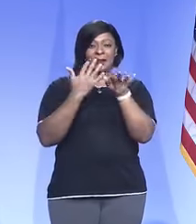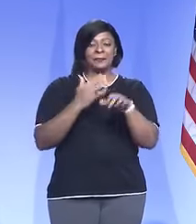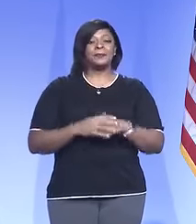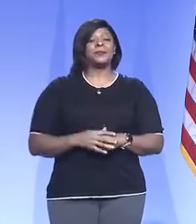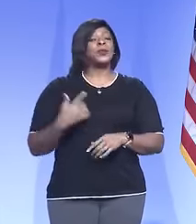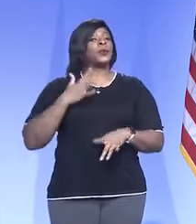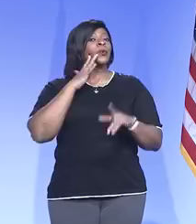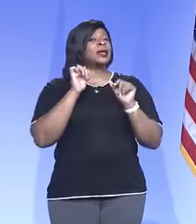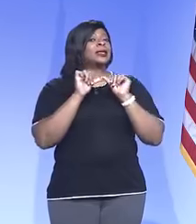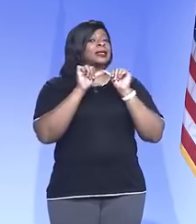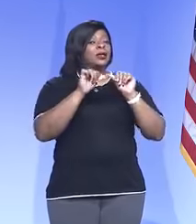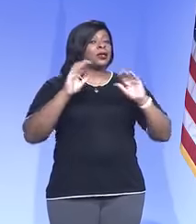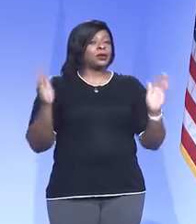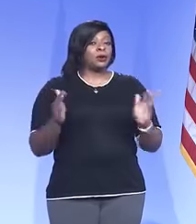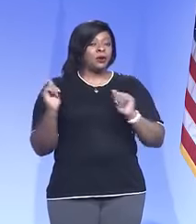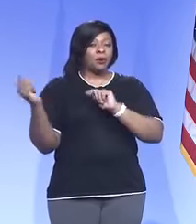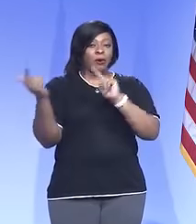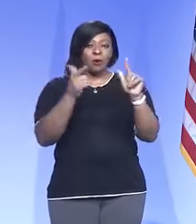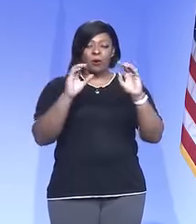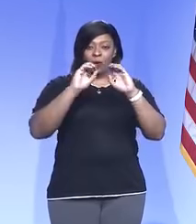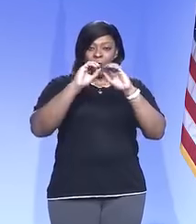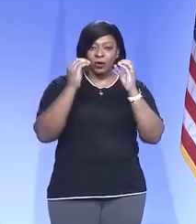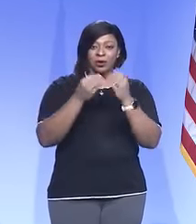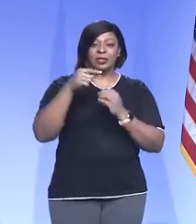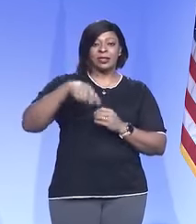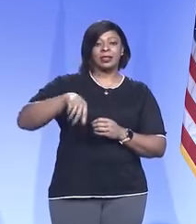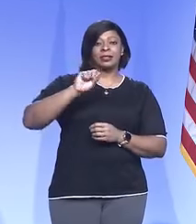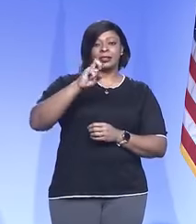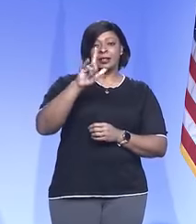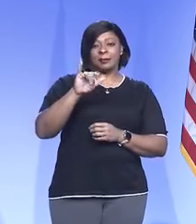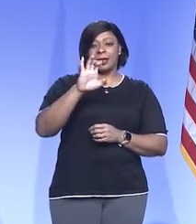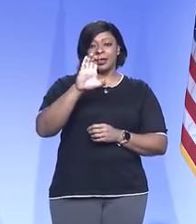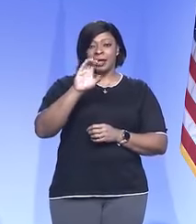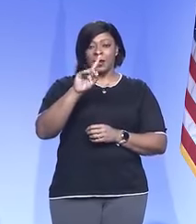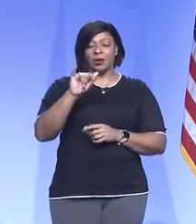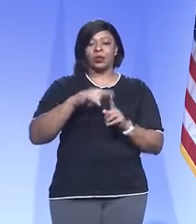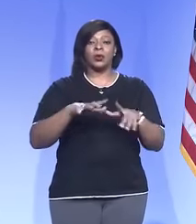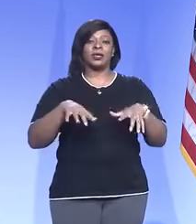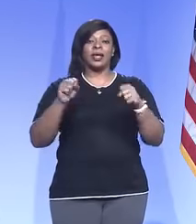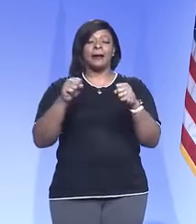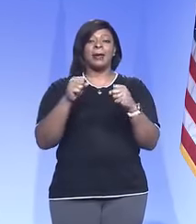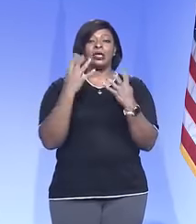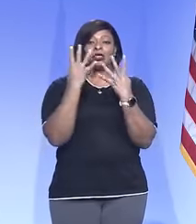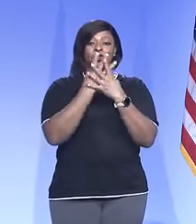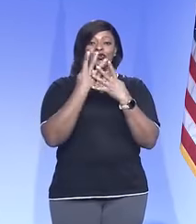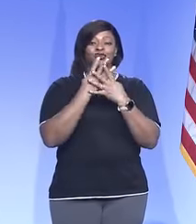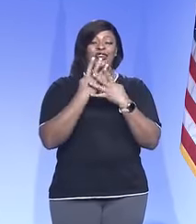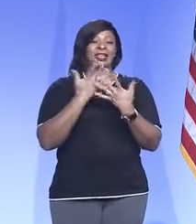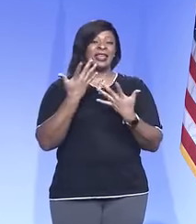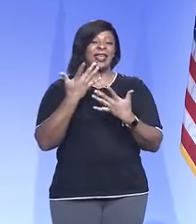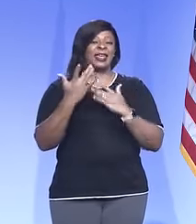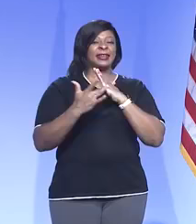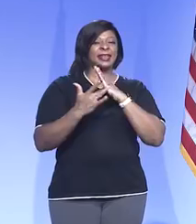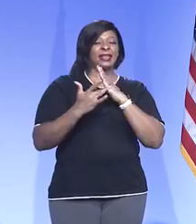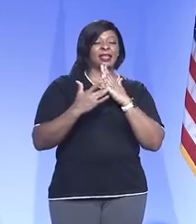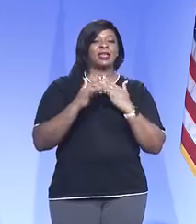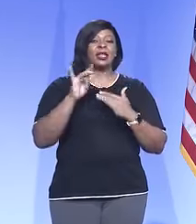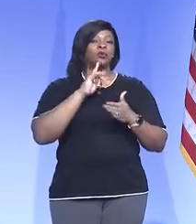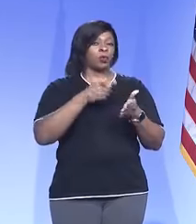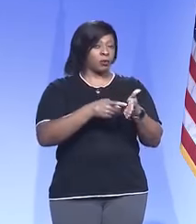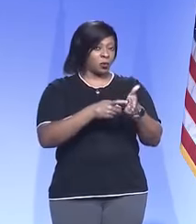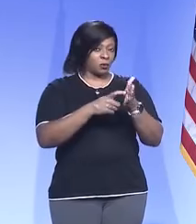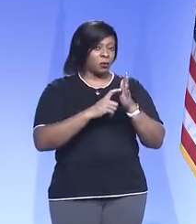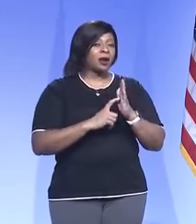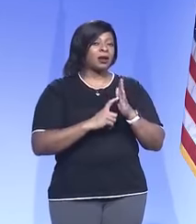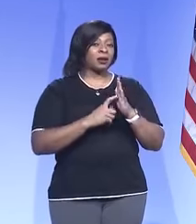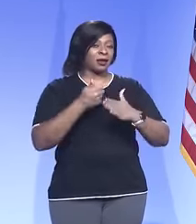to continue to encourage all organizations in Shelby County to adopt screening techniques, which, by the way, are required